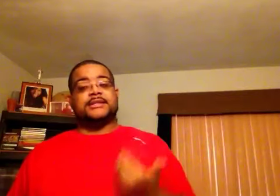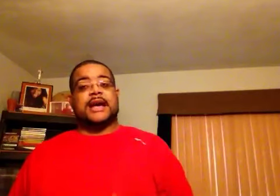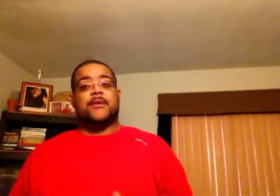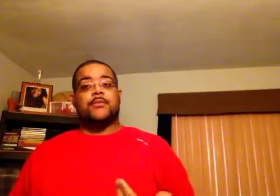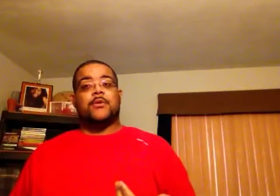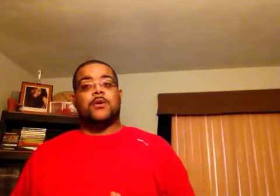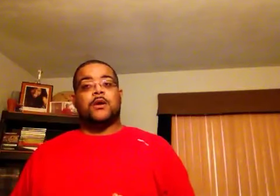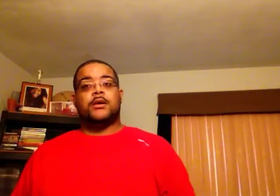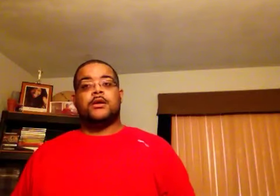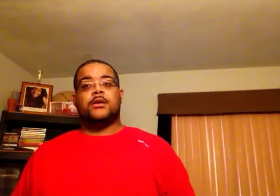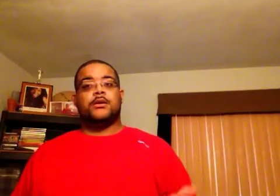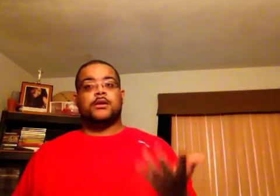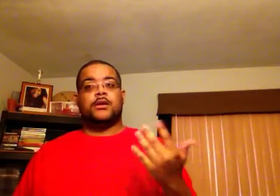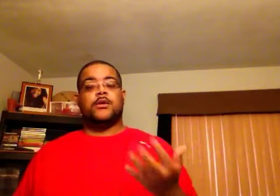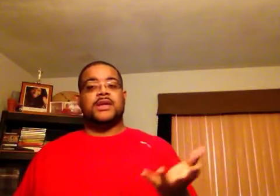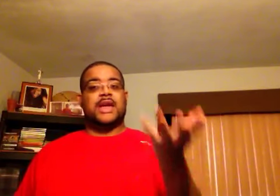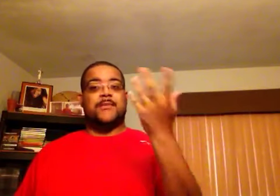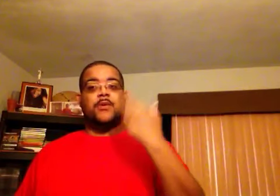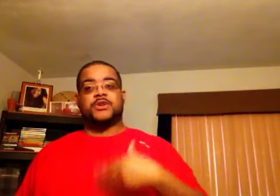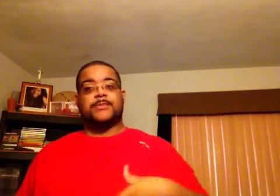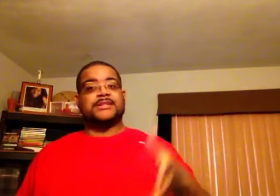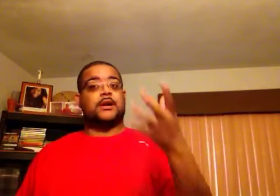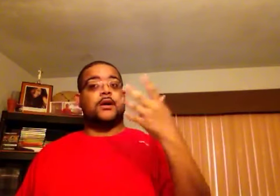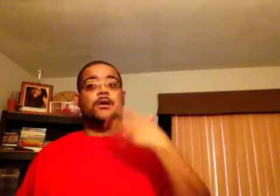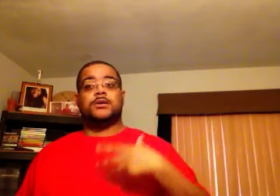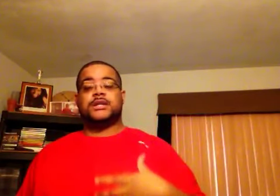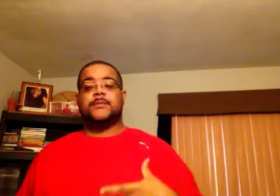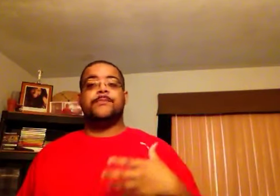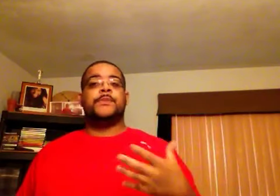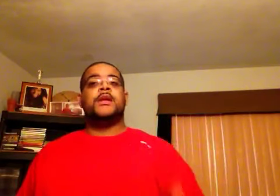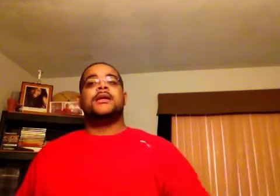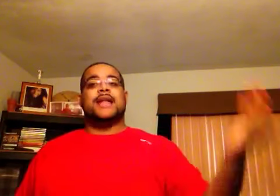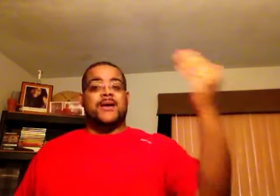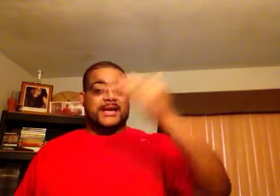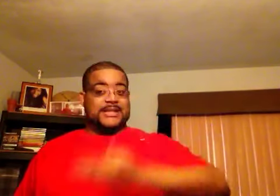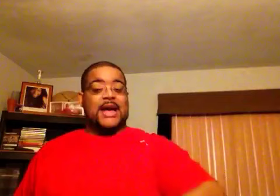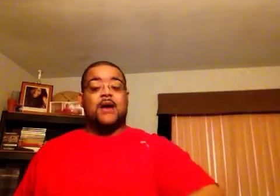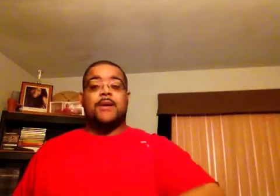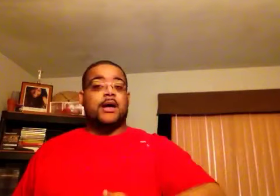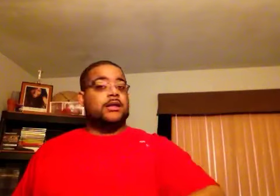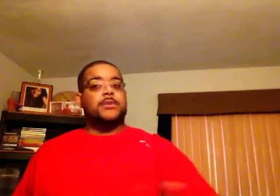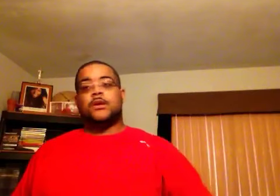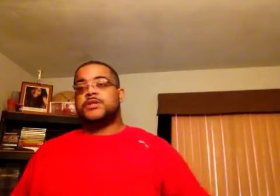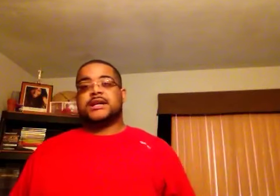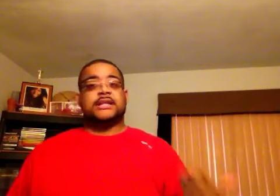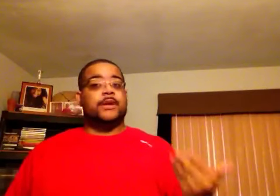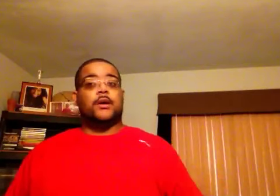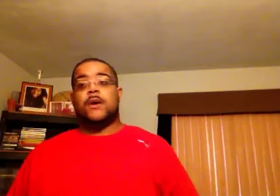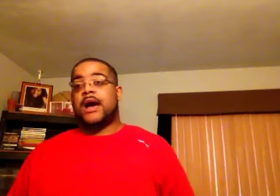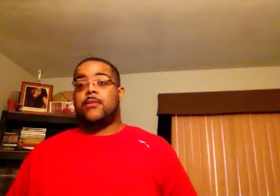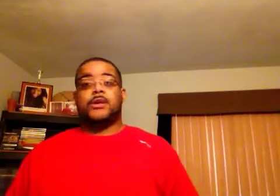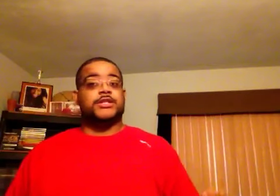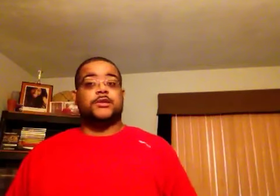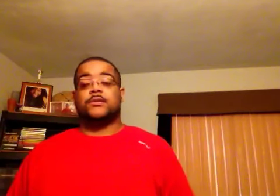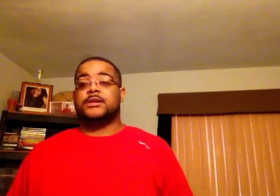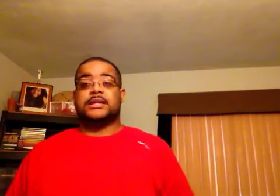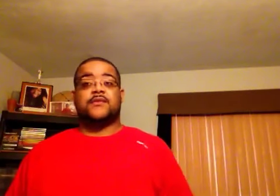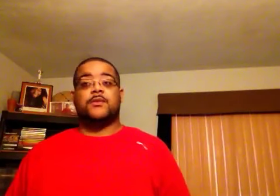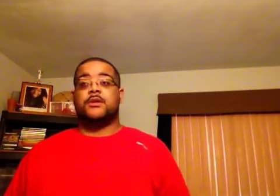his album more? You know, he came out dropping songs, and now he has the album out. Let me know what you guys think about the whole album in general, because I definitely want to know